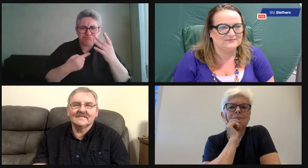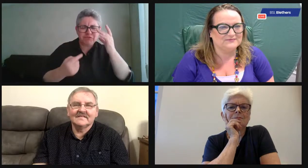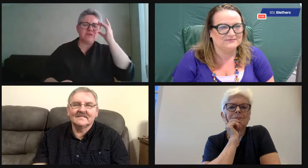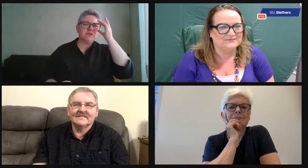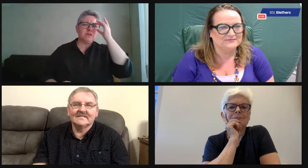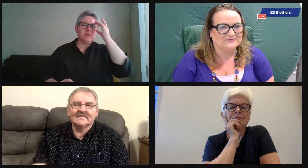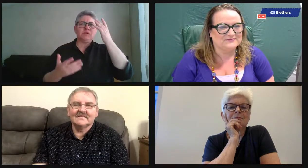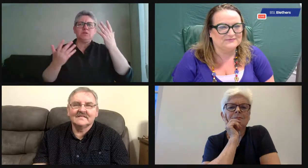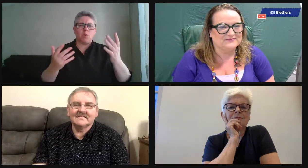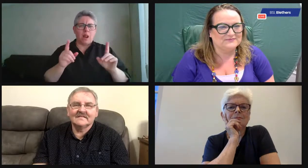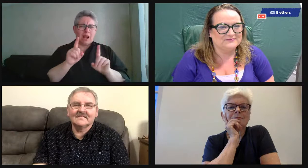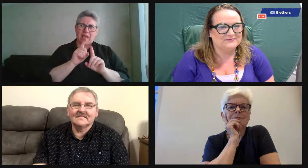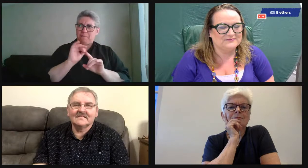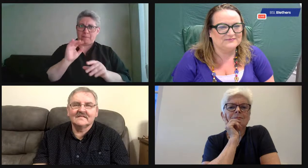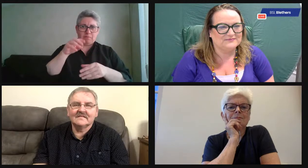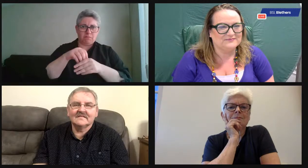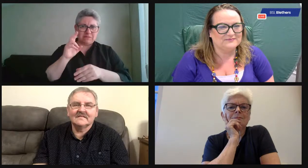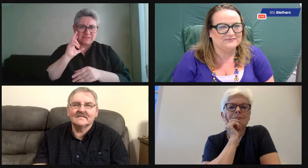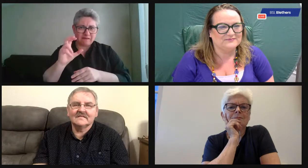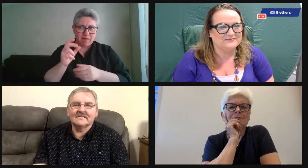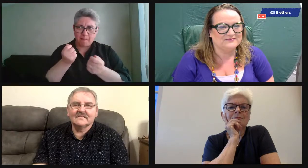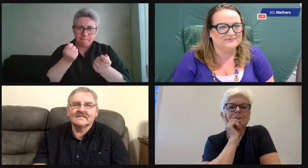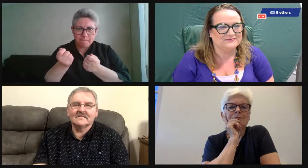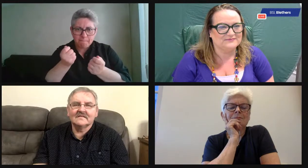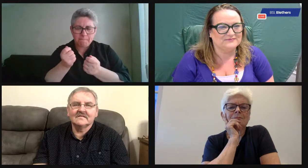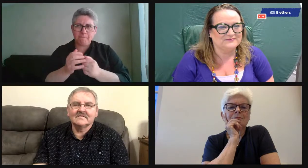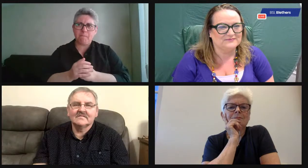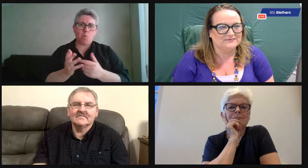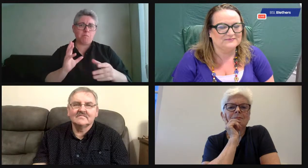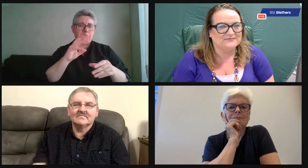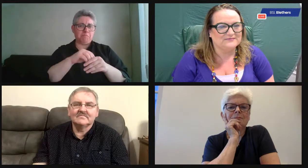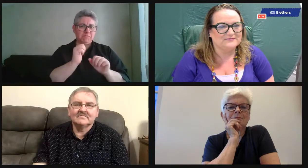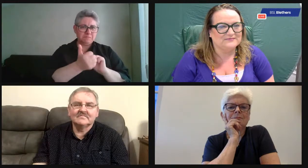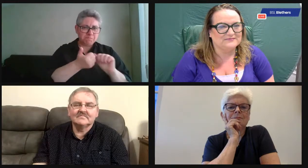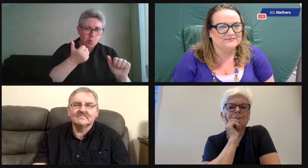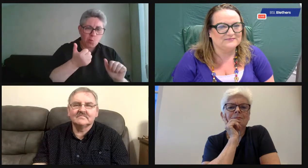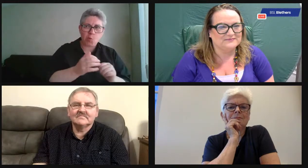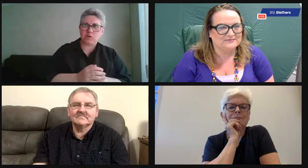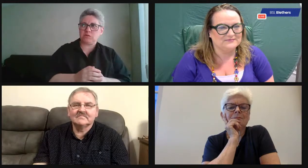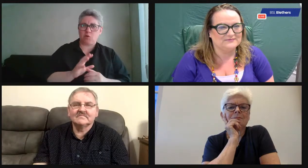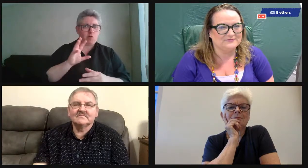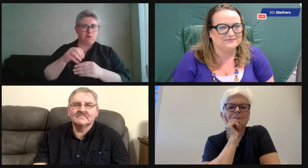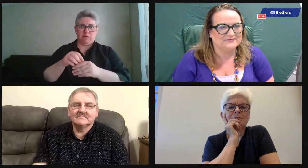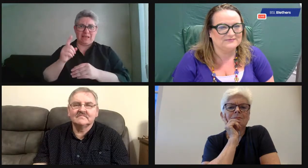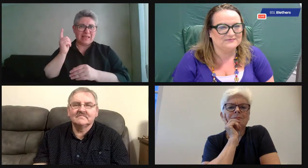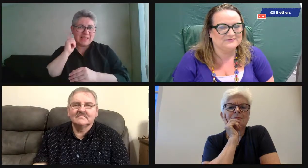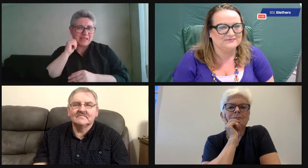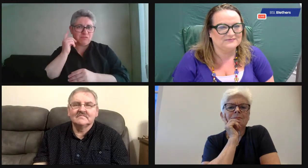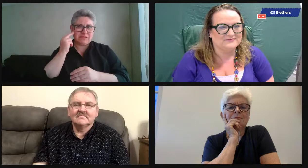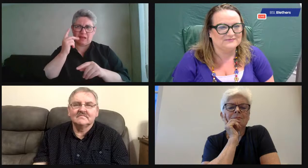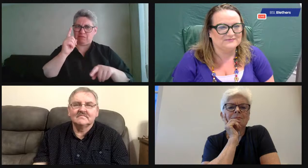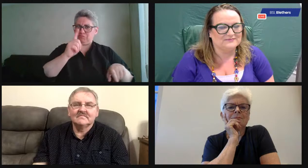volunteering. You've had many experiences, perhaps within the Deaf Club or within sports,